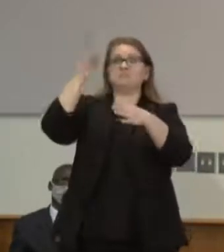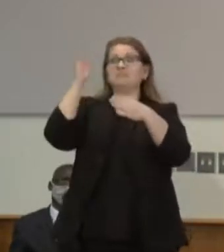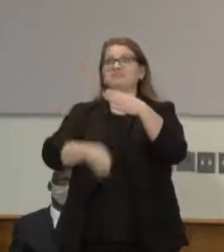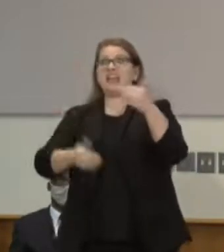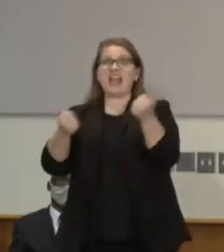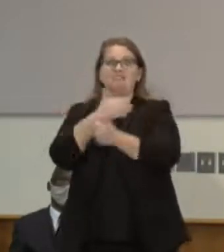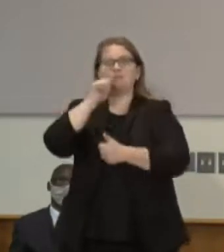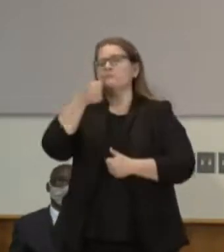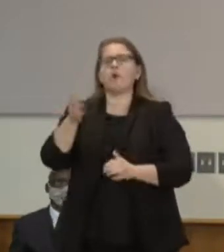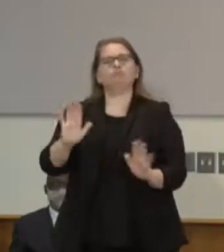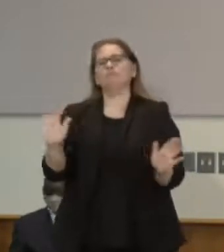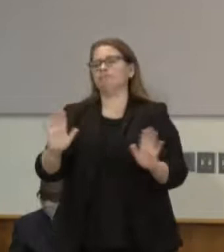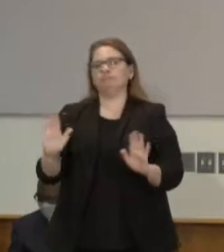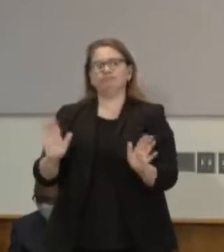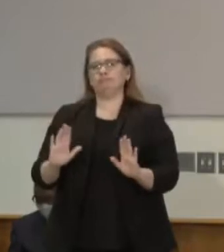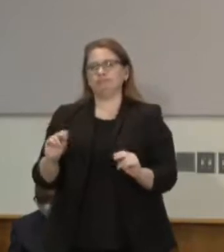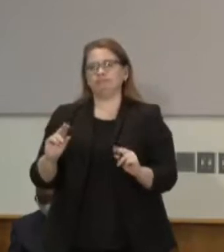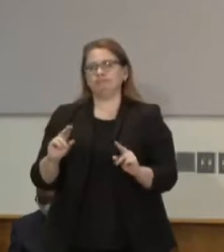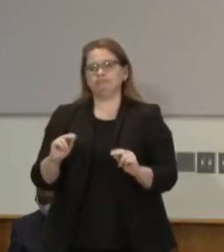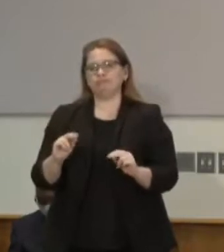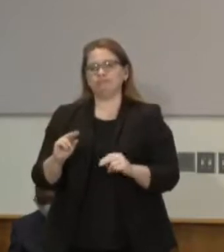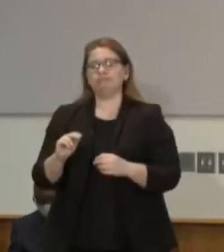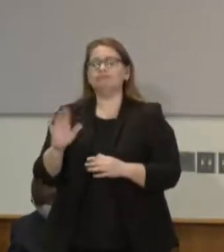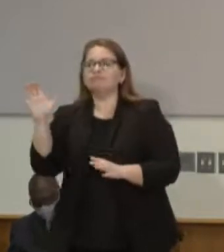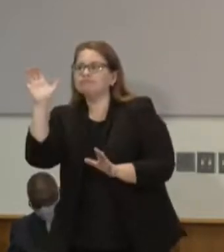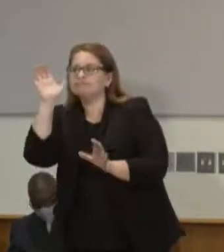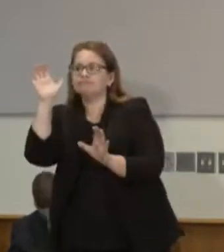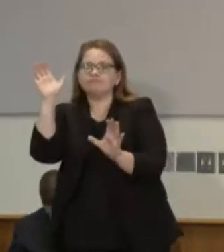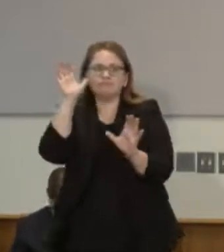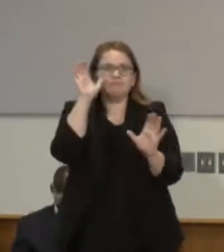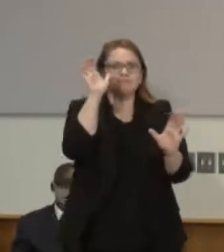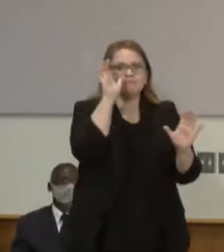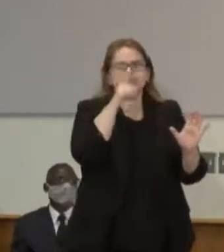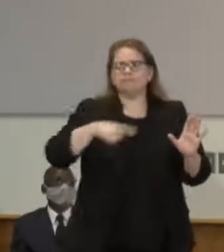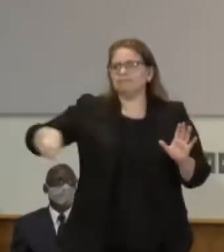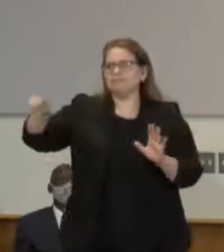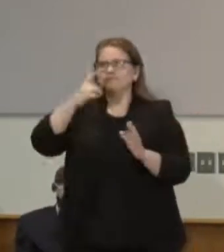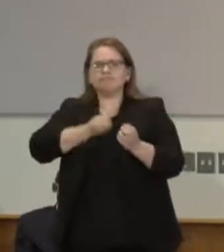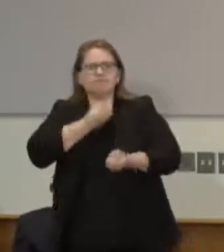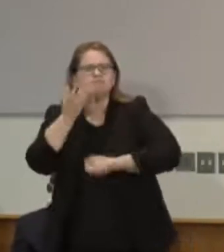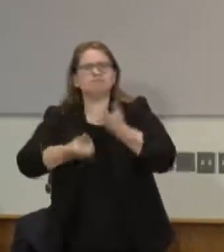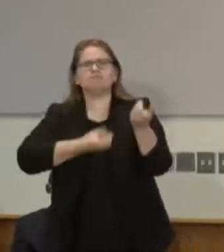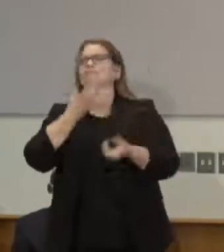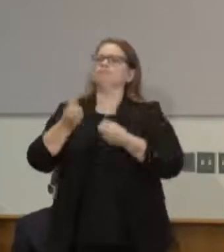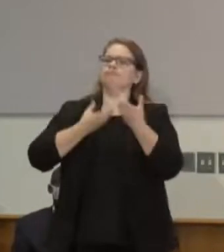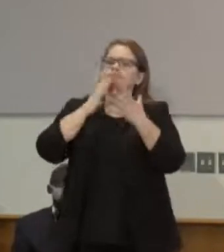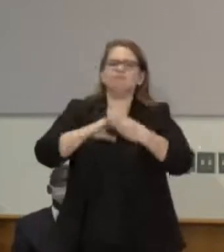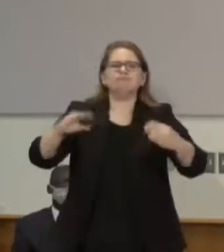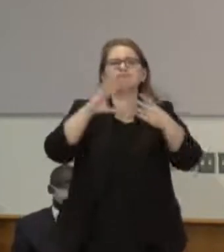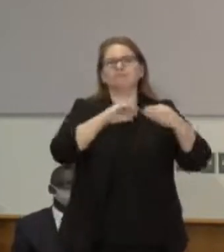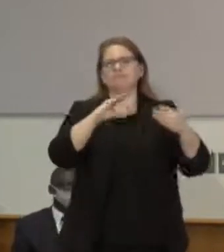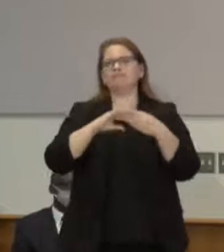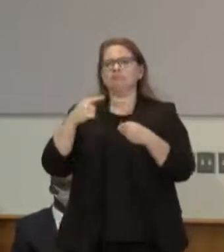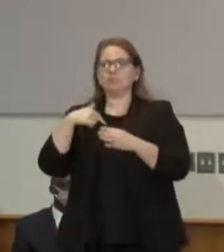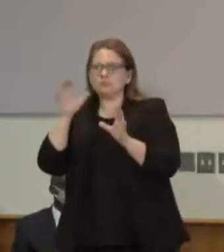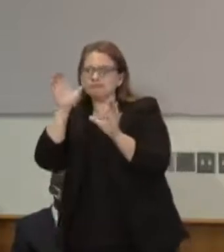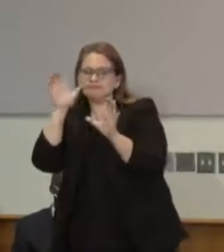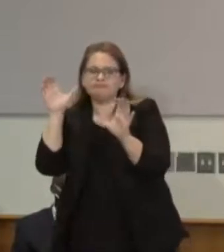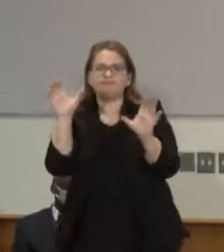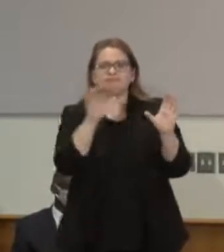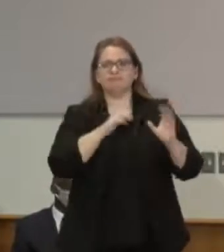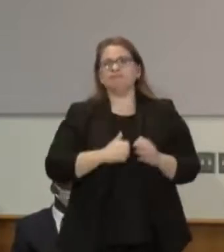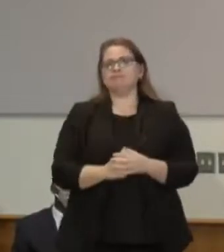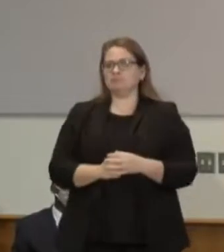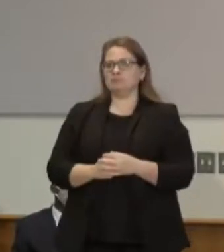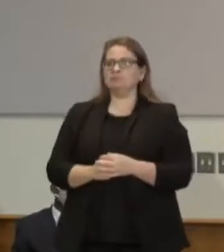It is certainly our intent to hear the voices of Minnesotans. And we strongly suspect that there will be lots of